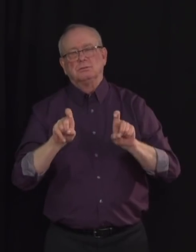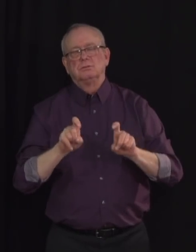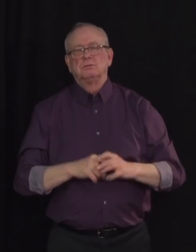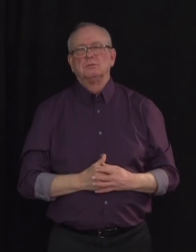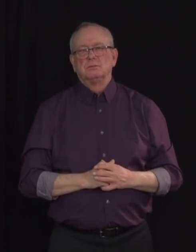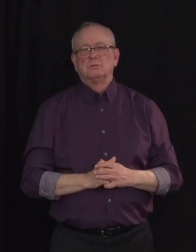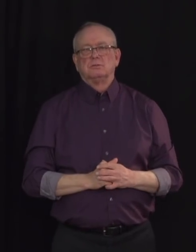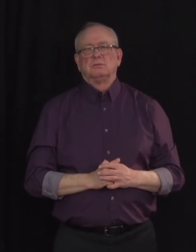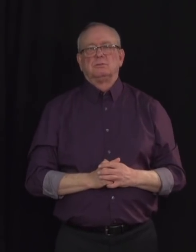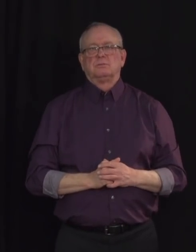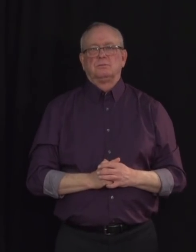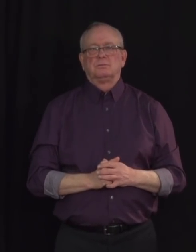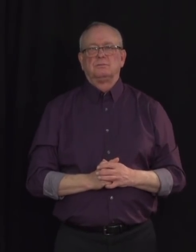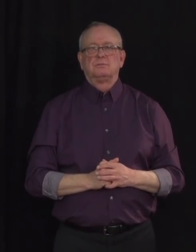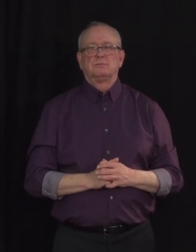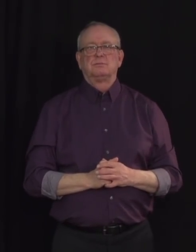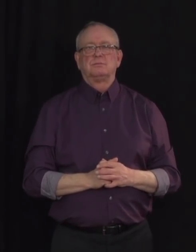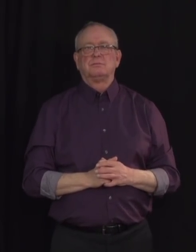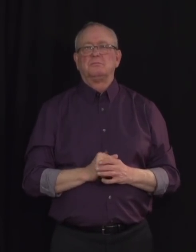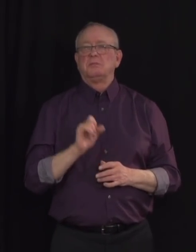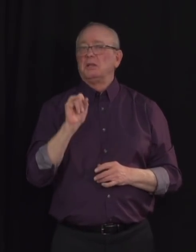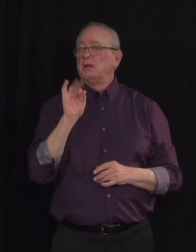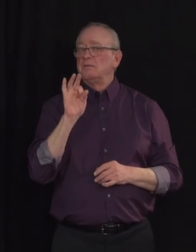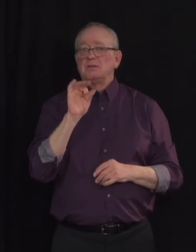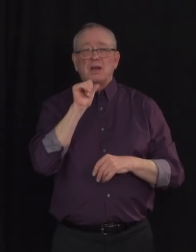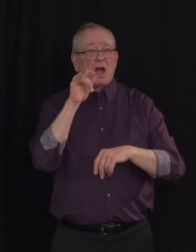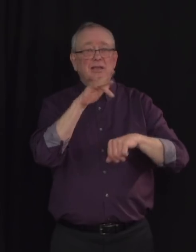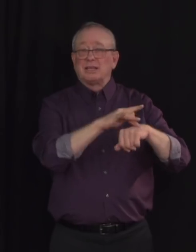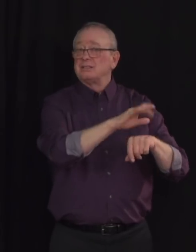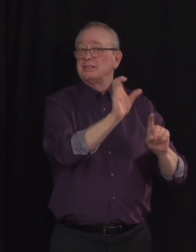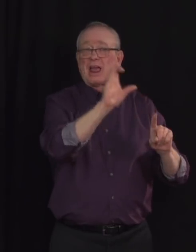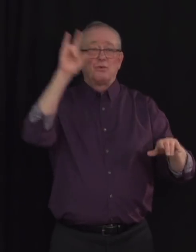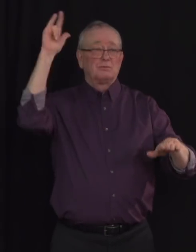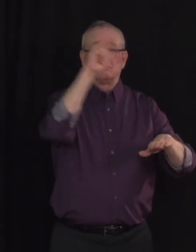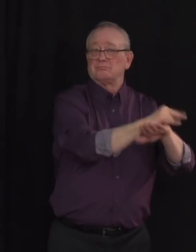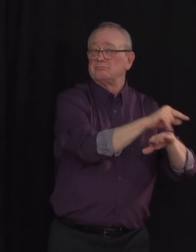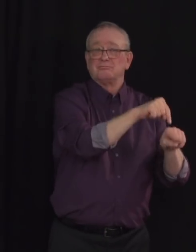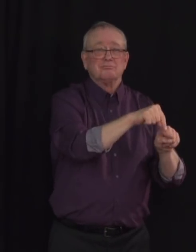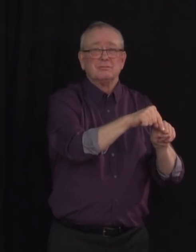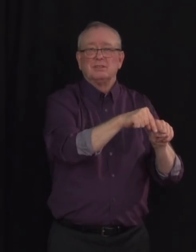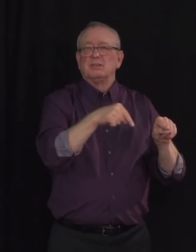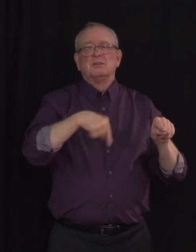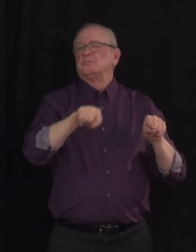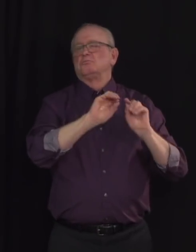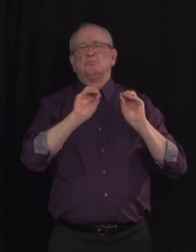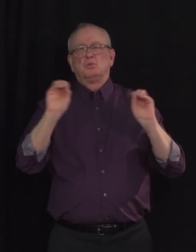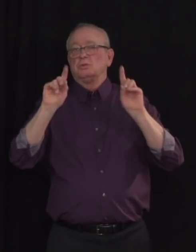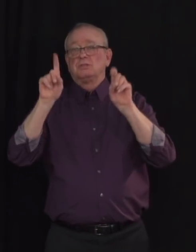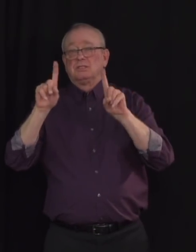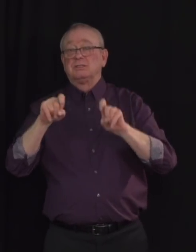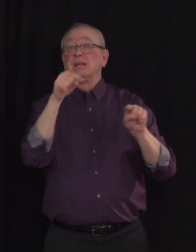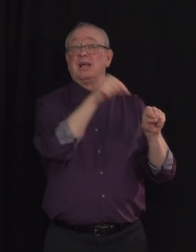travellers were typically tested on arrival. Under the border pilot, since November, we have been able to test more